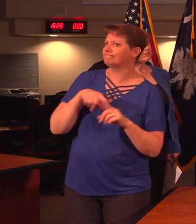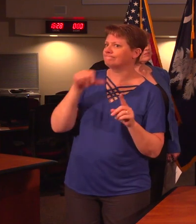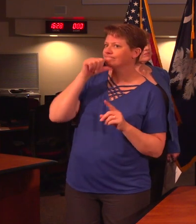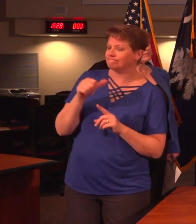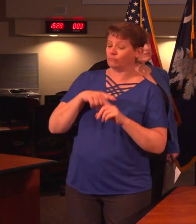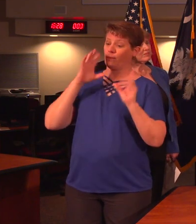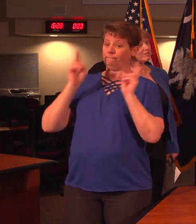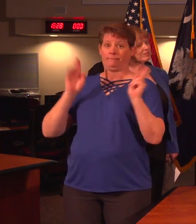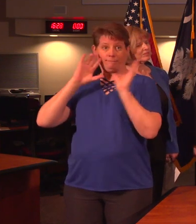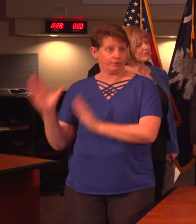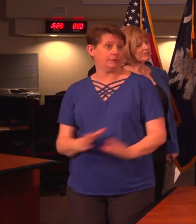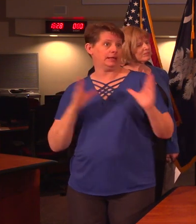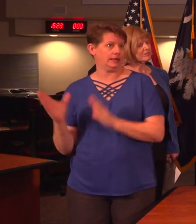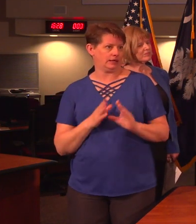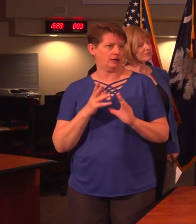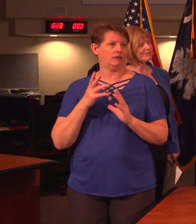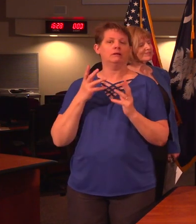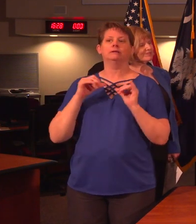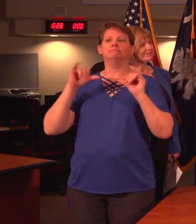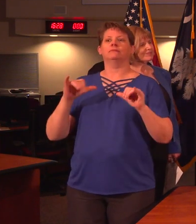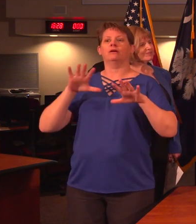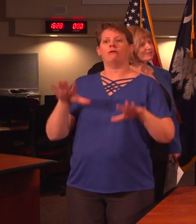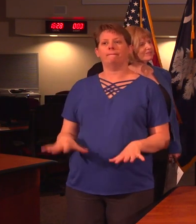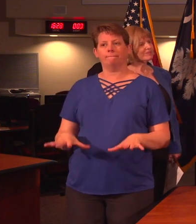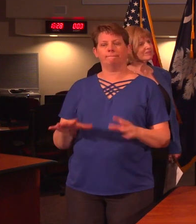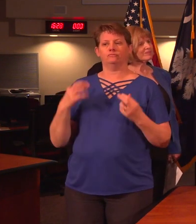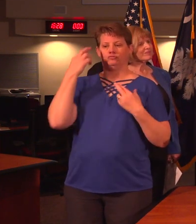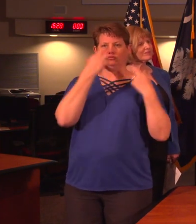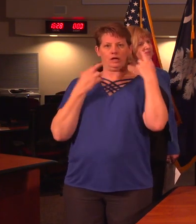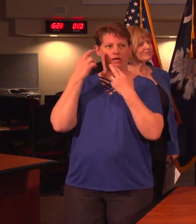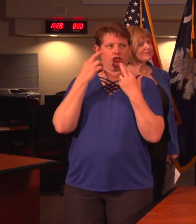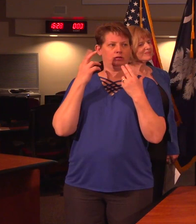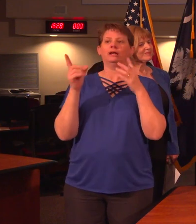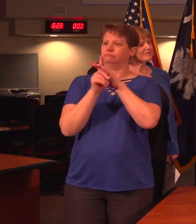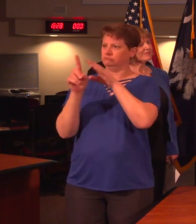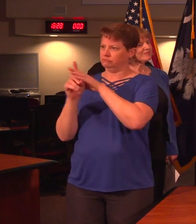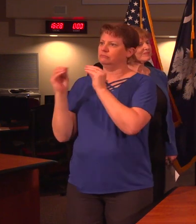want people to be prepared and to remain calm and rational as more cases occur.